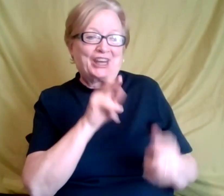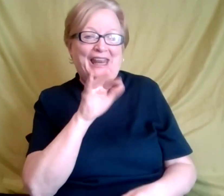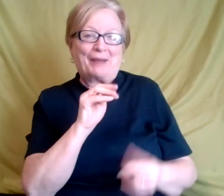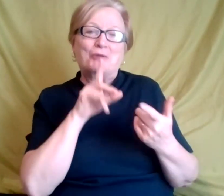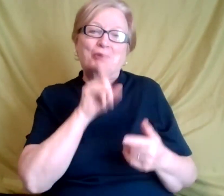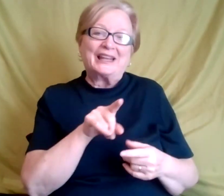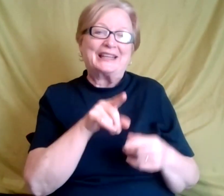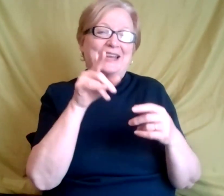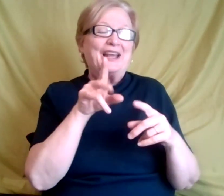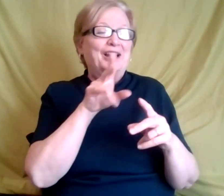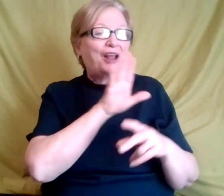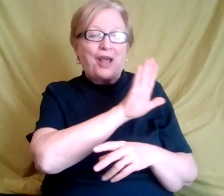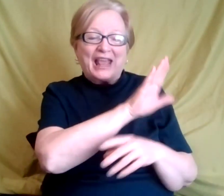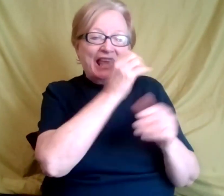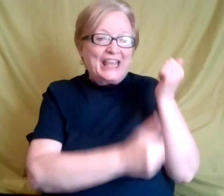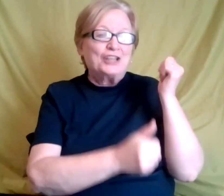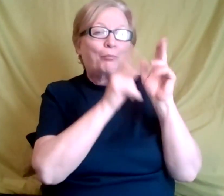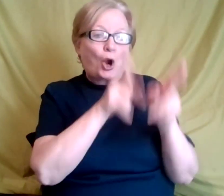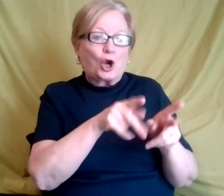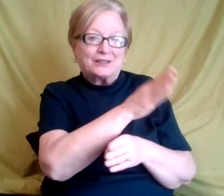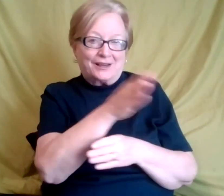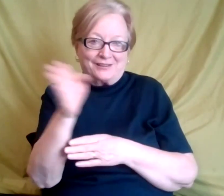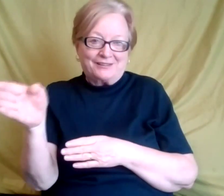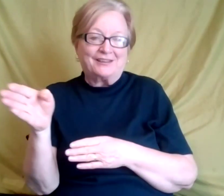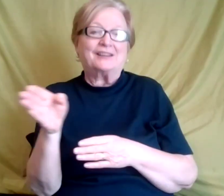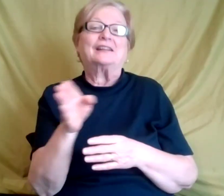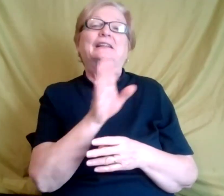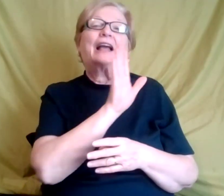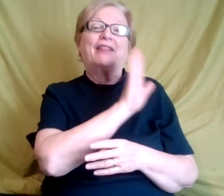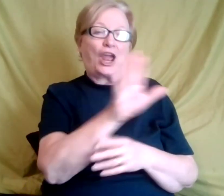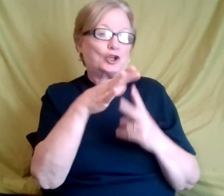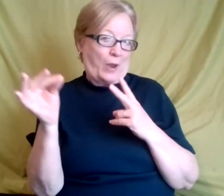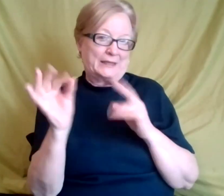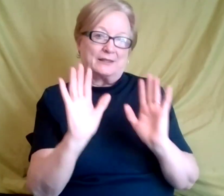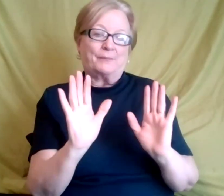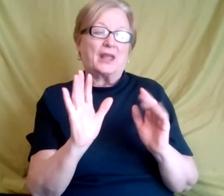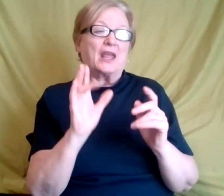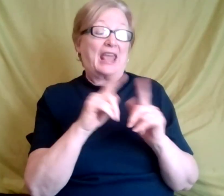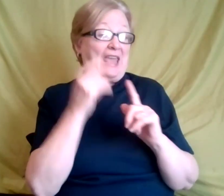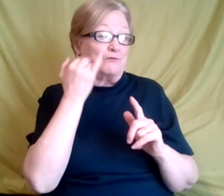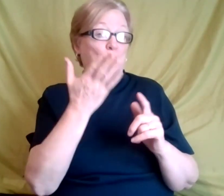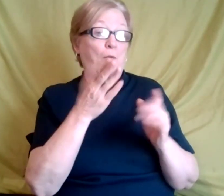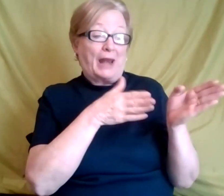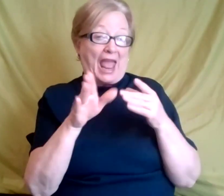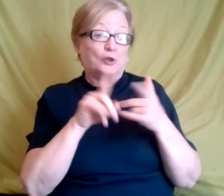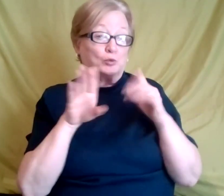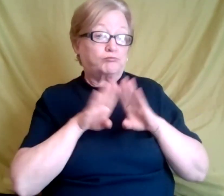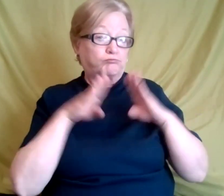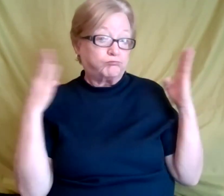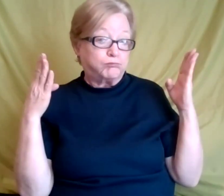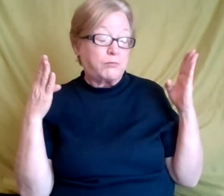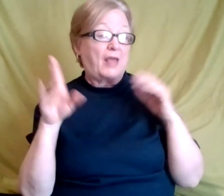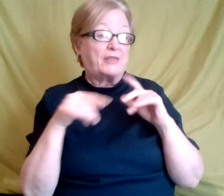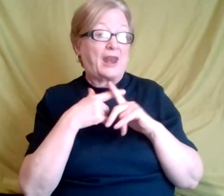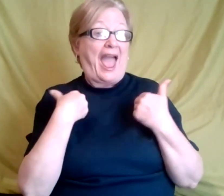I would say if you are going to disclose, make sure you have someone, a